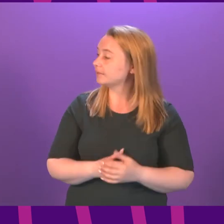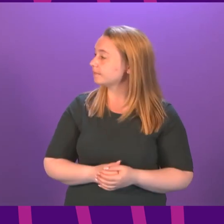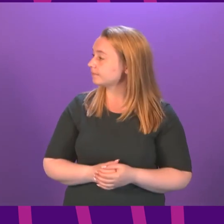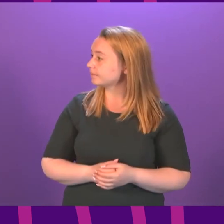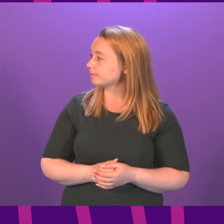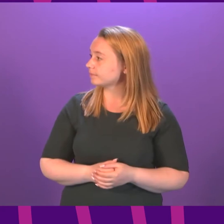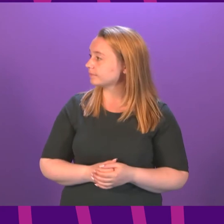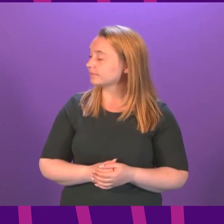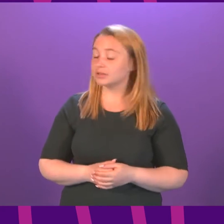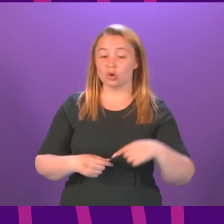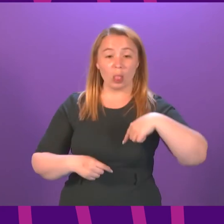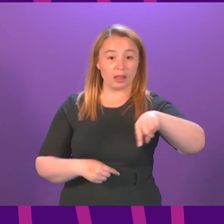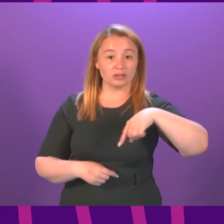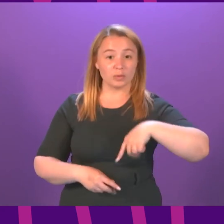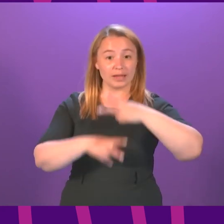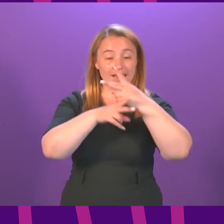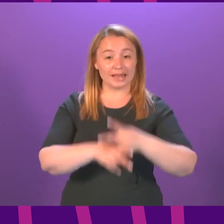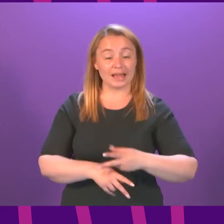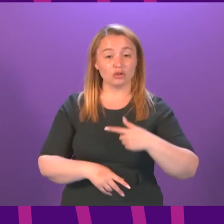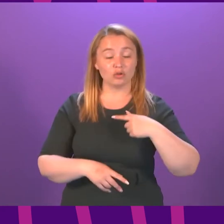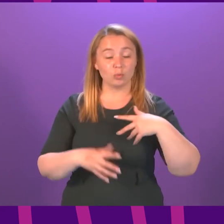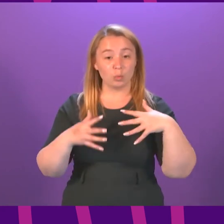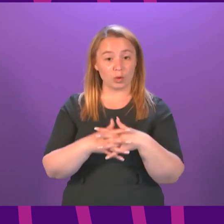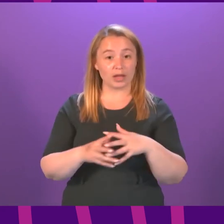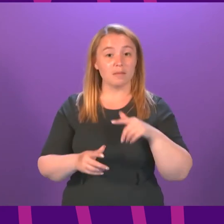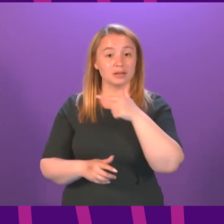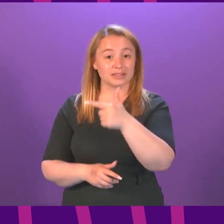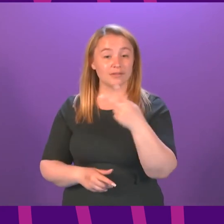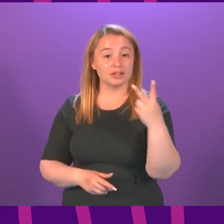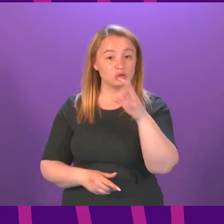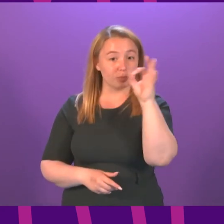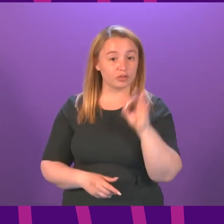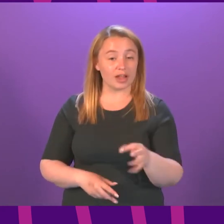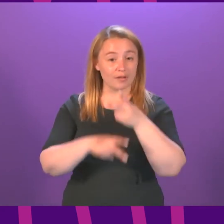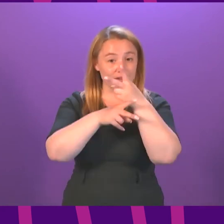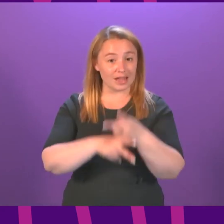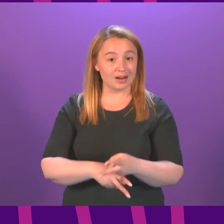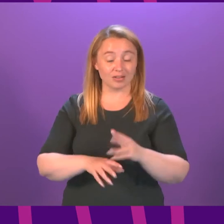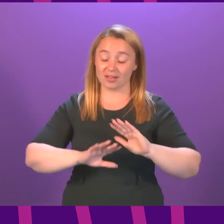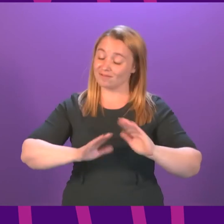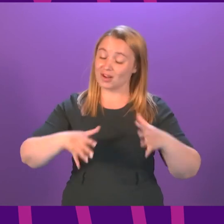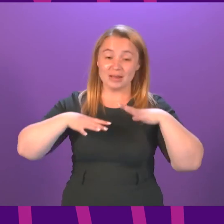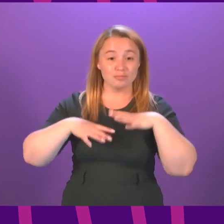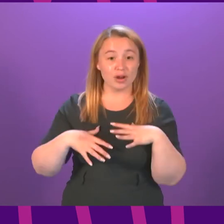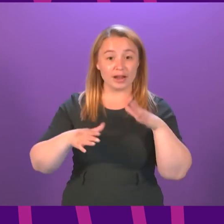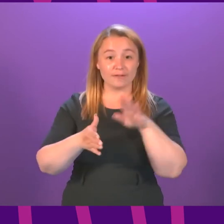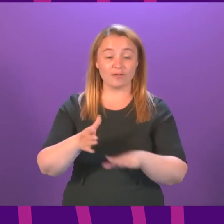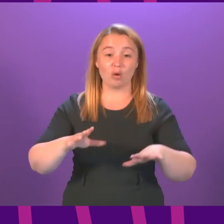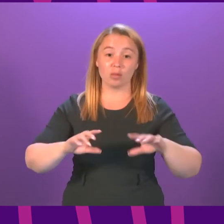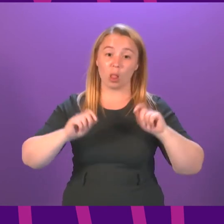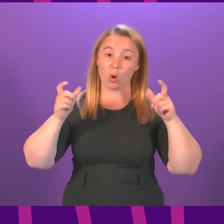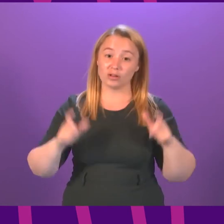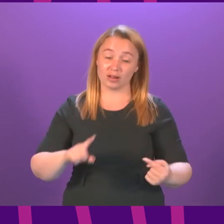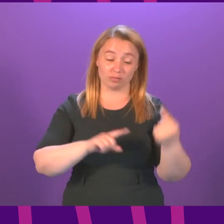It's Carers Week but 72% of unpaid carers have not had a break since the pandemic began last week I asked the first